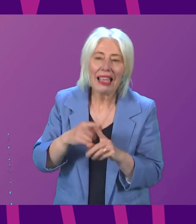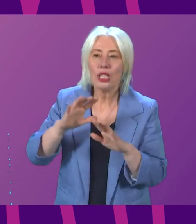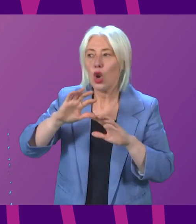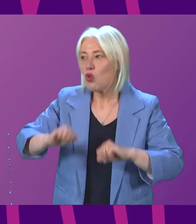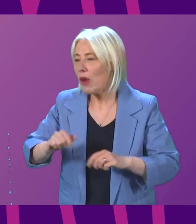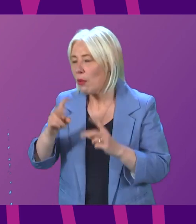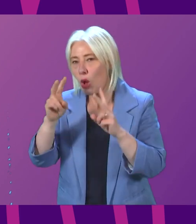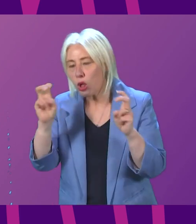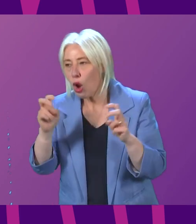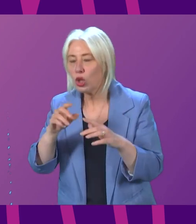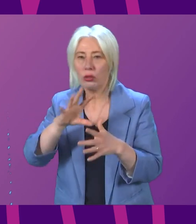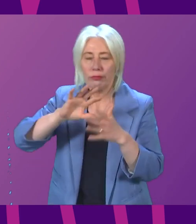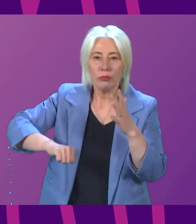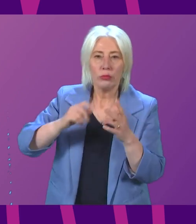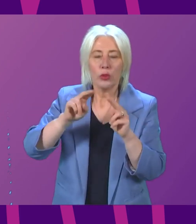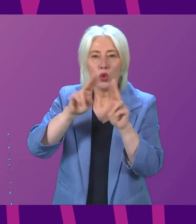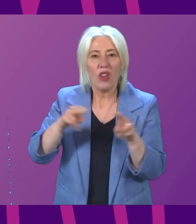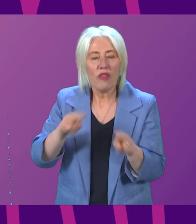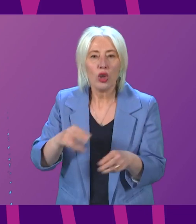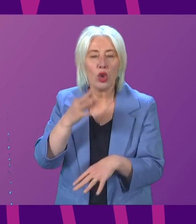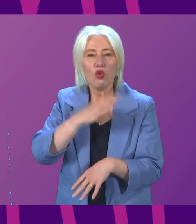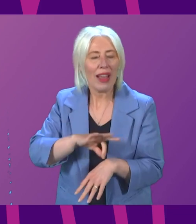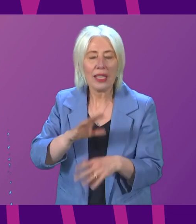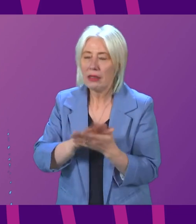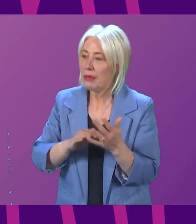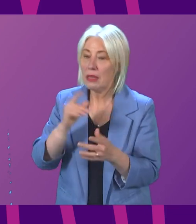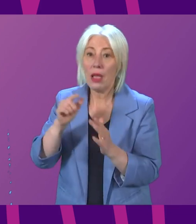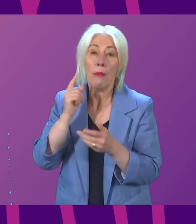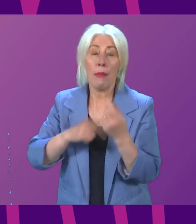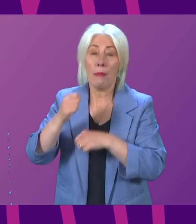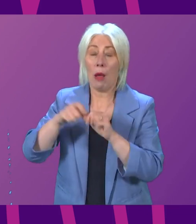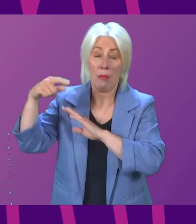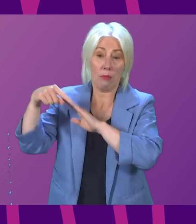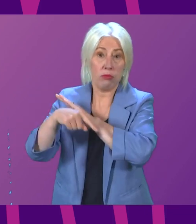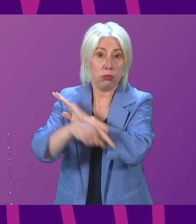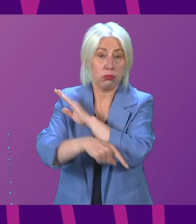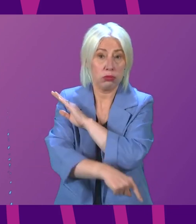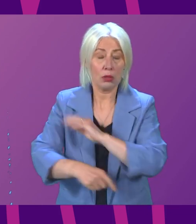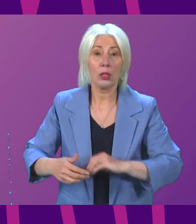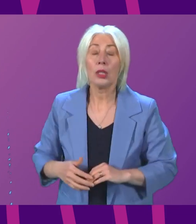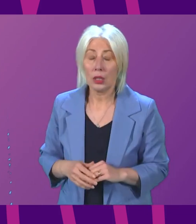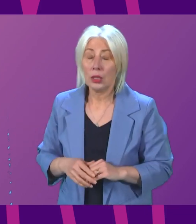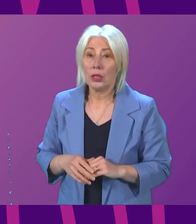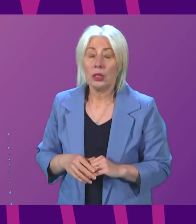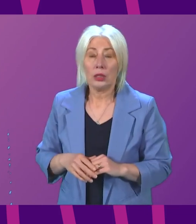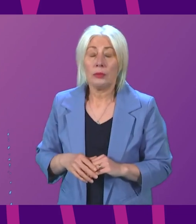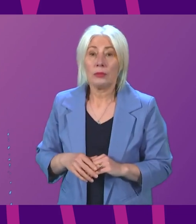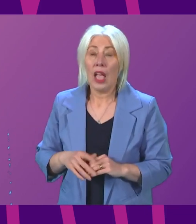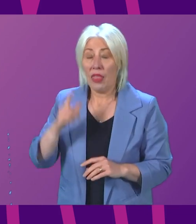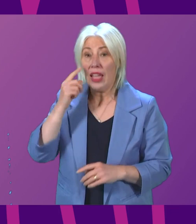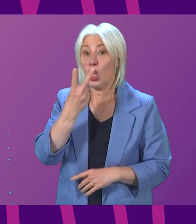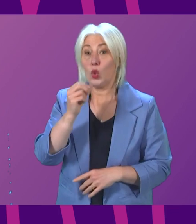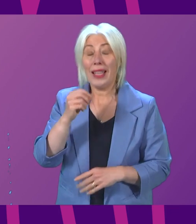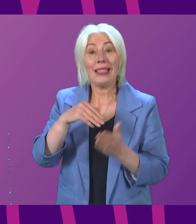removal of universal credit, plunging more people into poverty. So yes, Presiding Officer, I think that £20